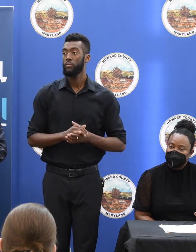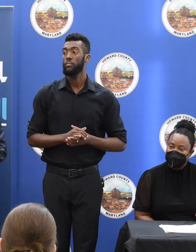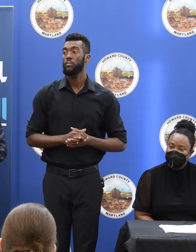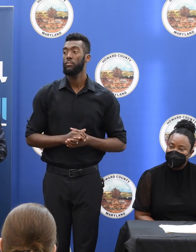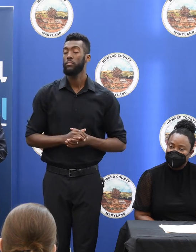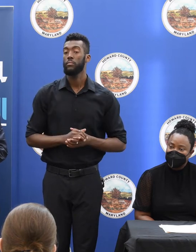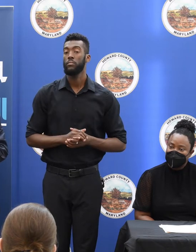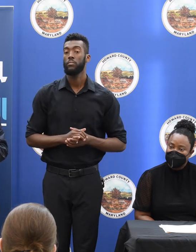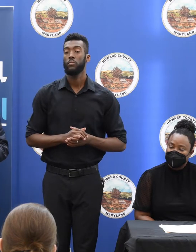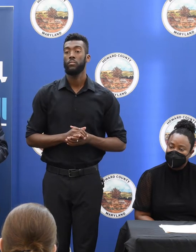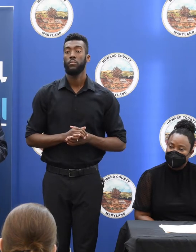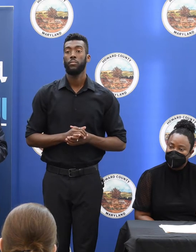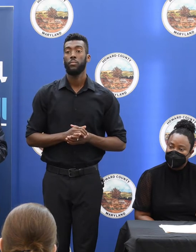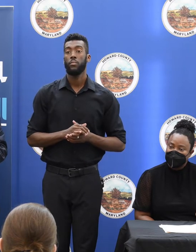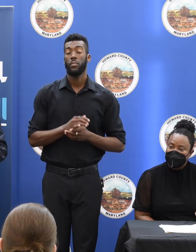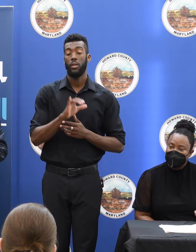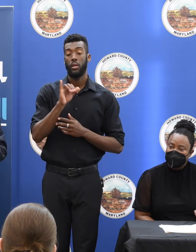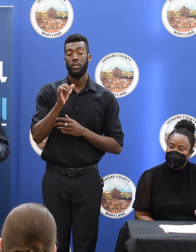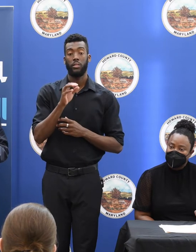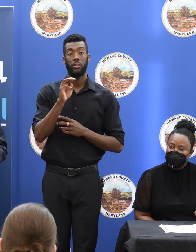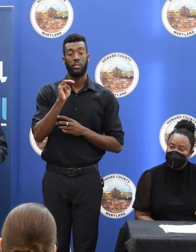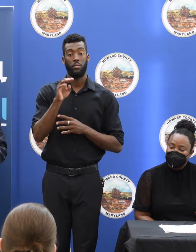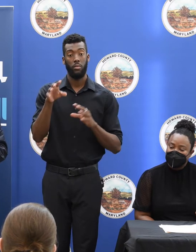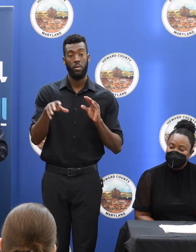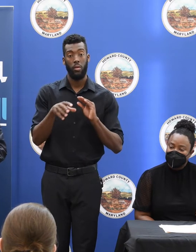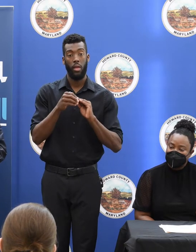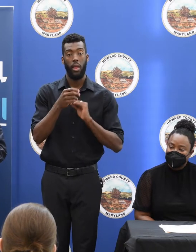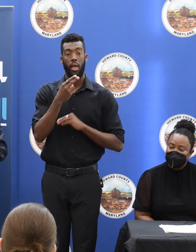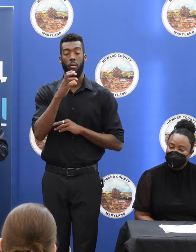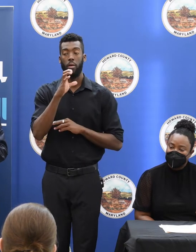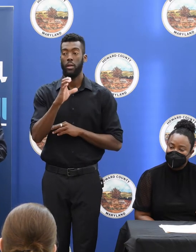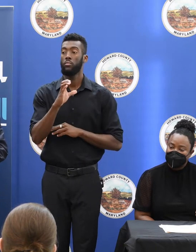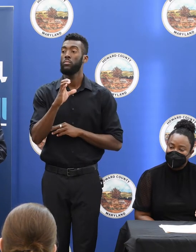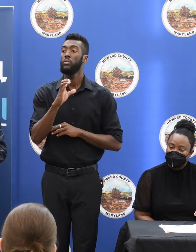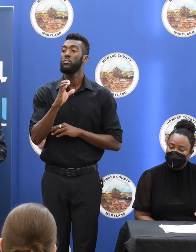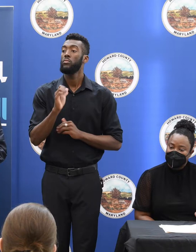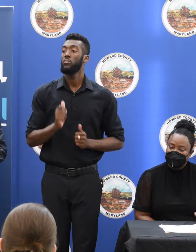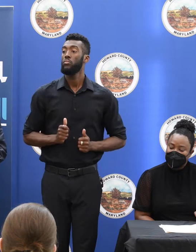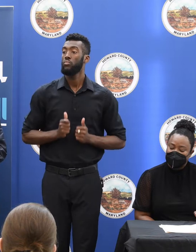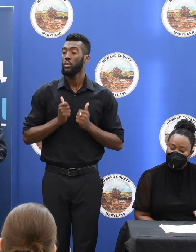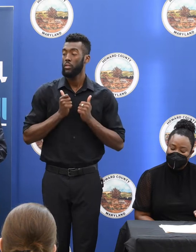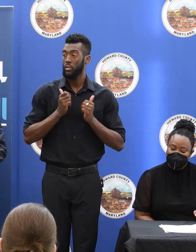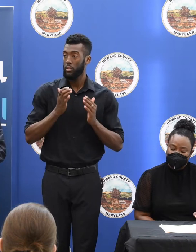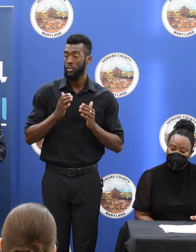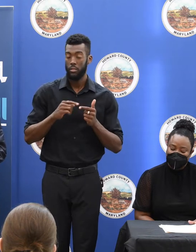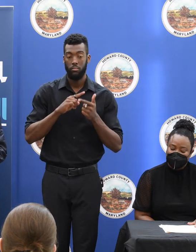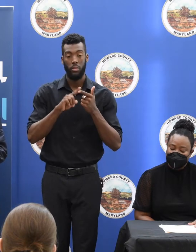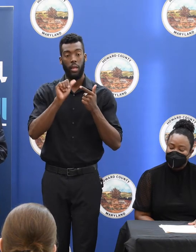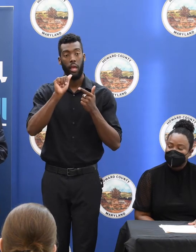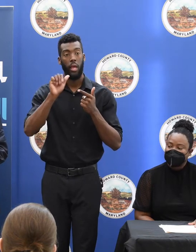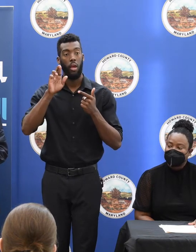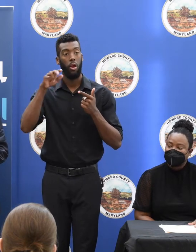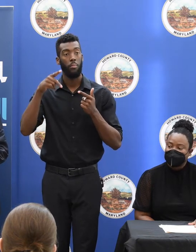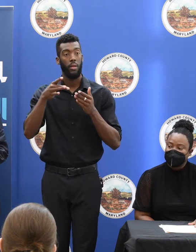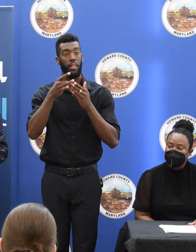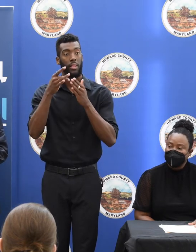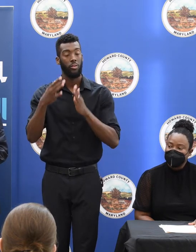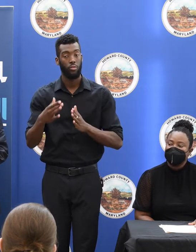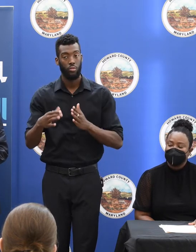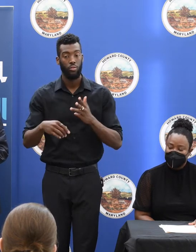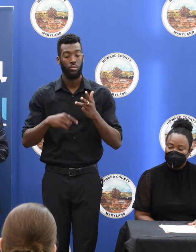But Jim, in addition to being a Howard County resident, a top AERP leader, is also a member of the stakeholder